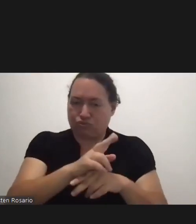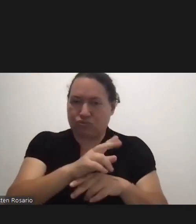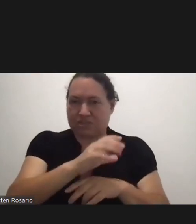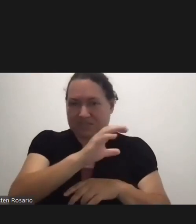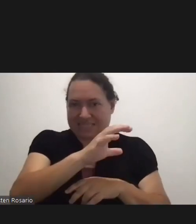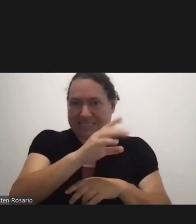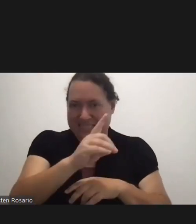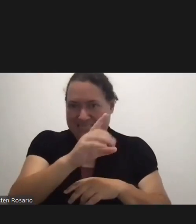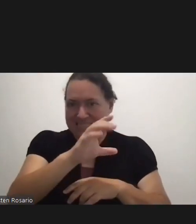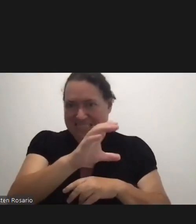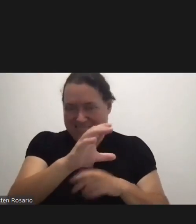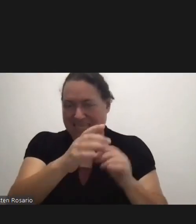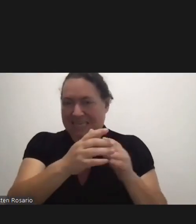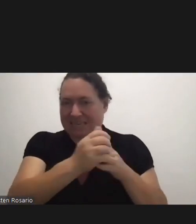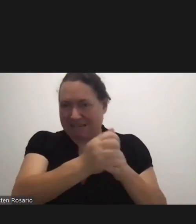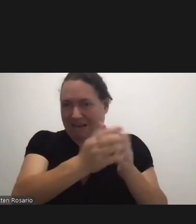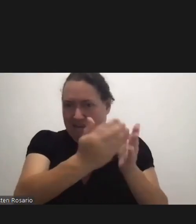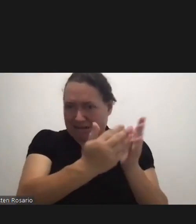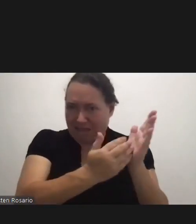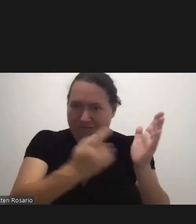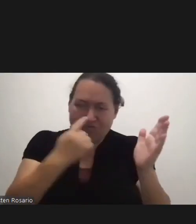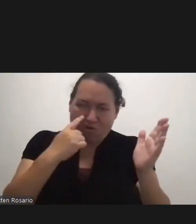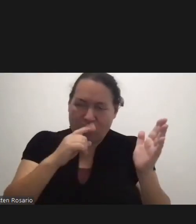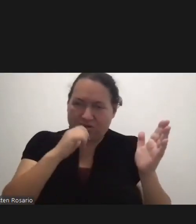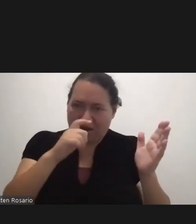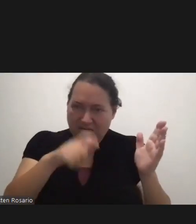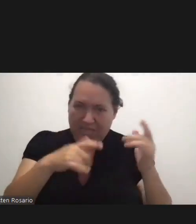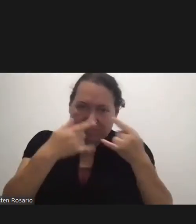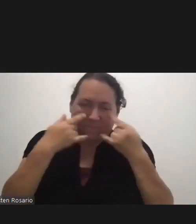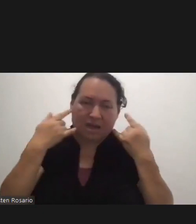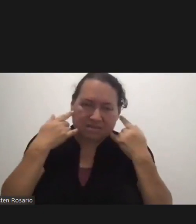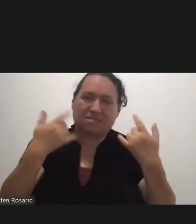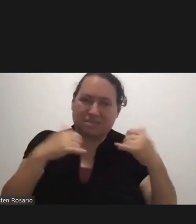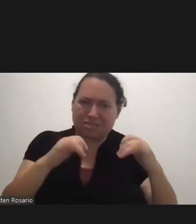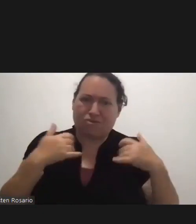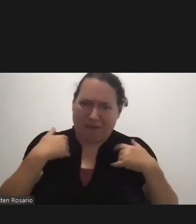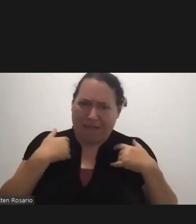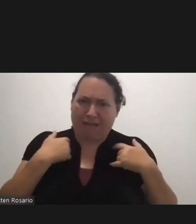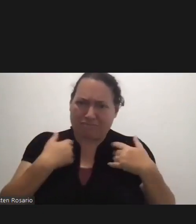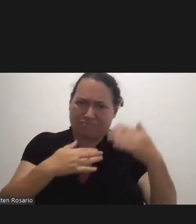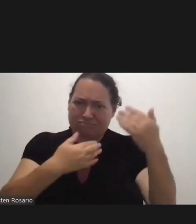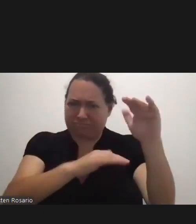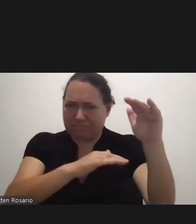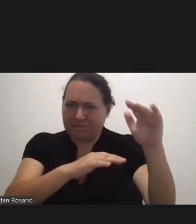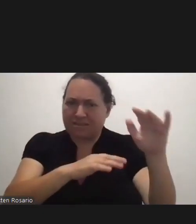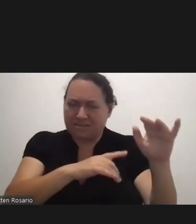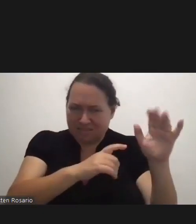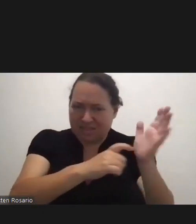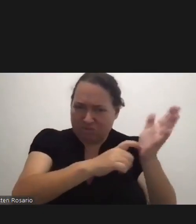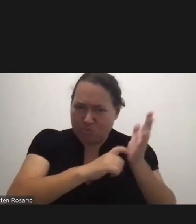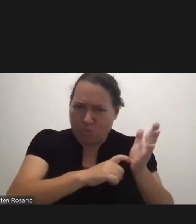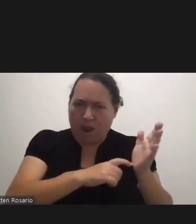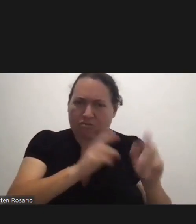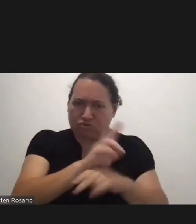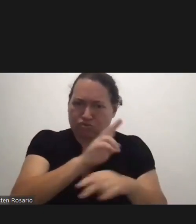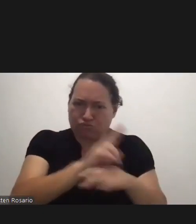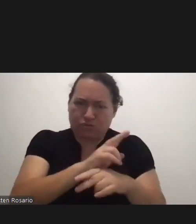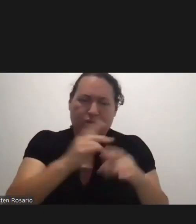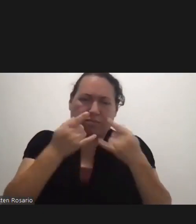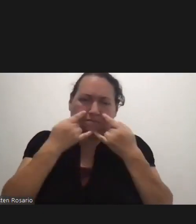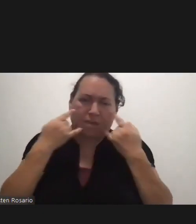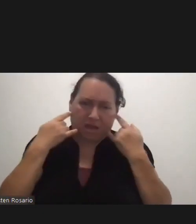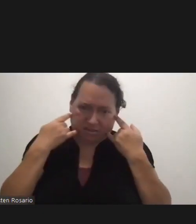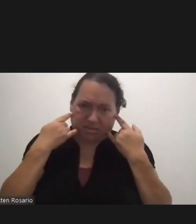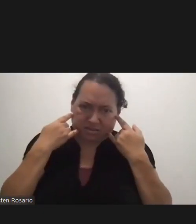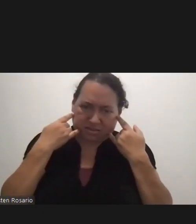Know Also That There Are Still Restrictions That Necessitate Masks That CDC Has Put Forward